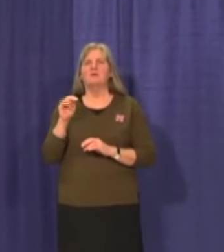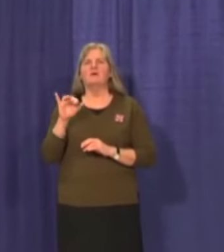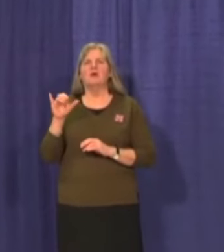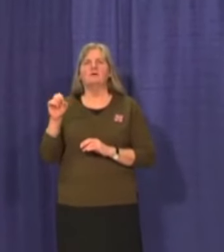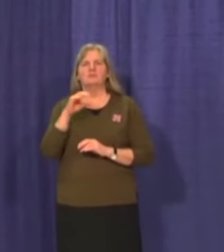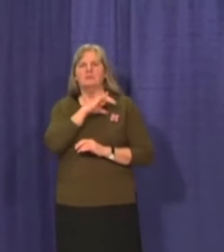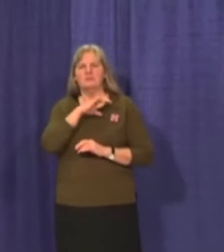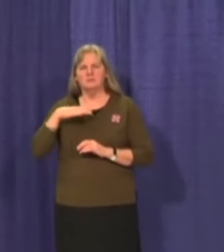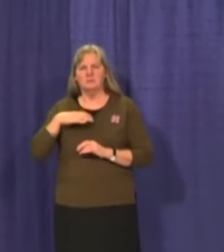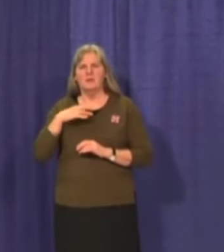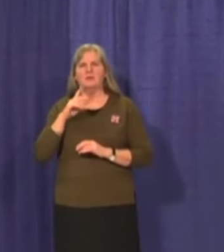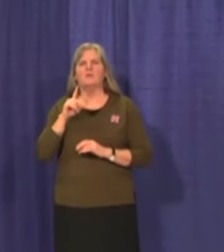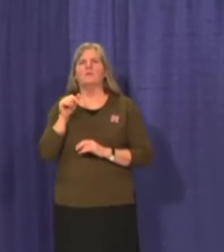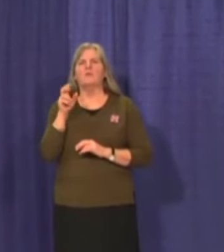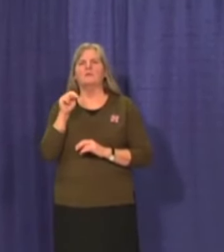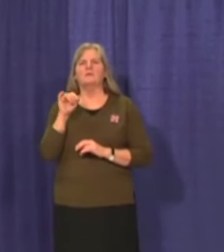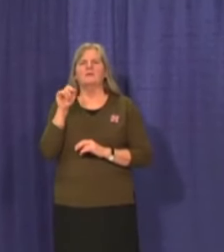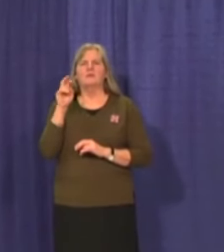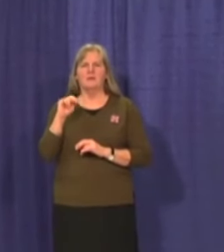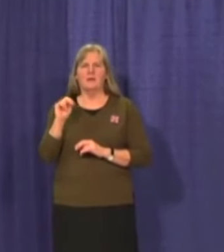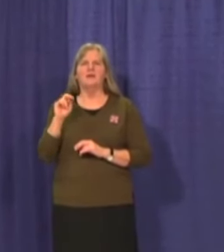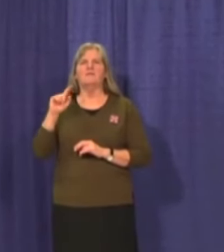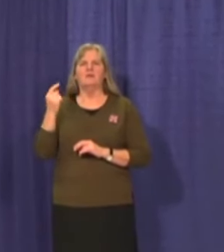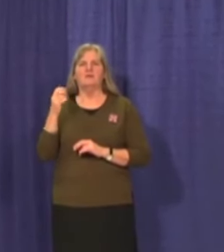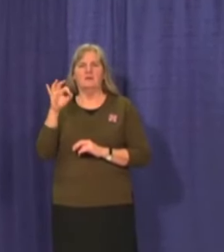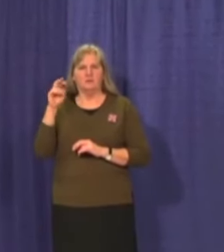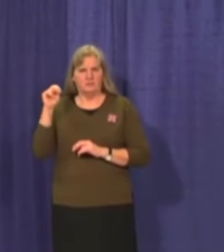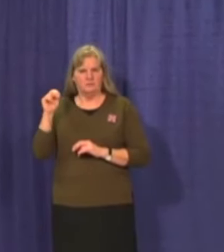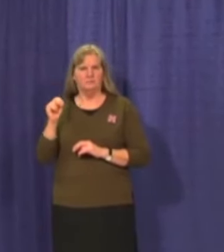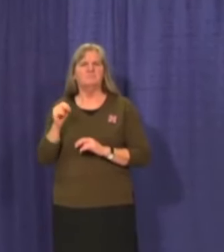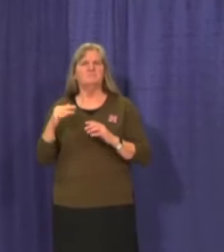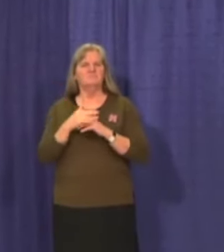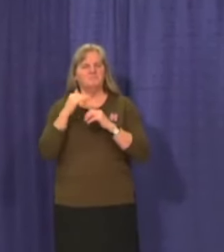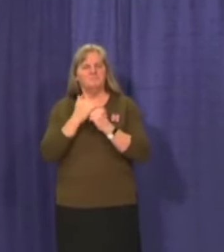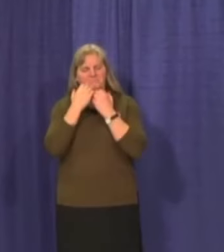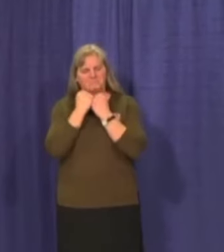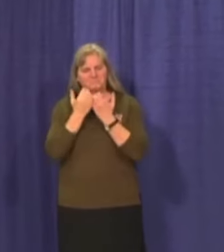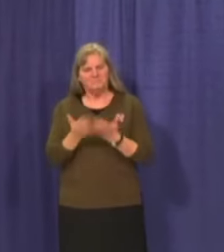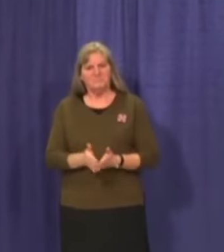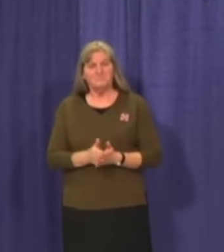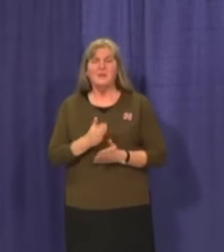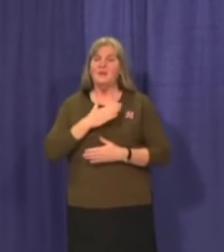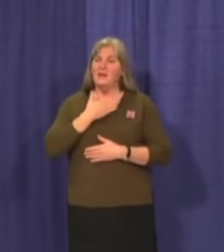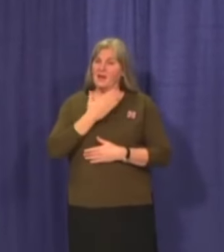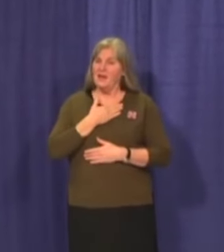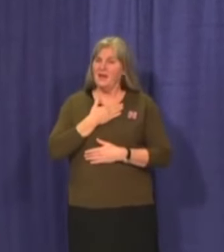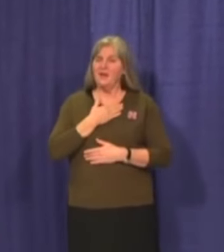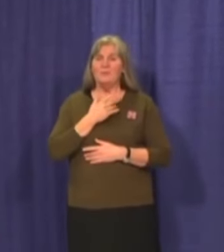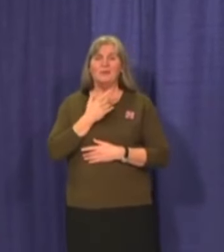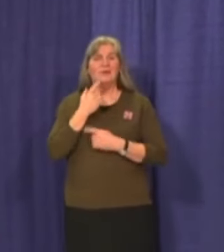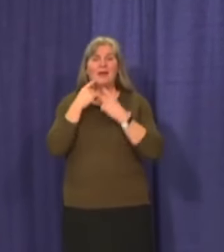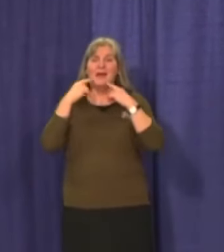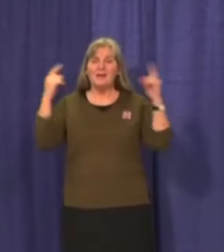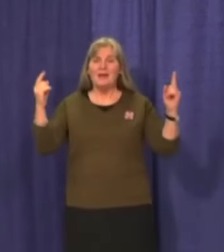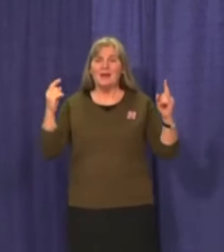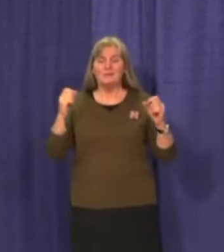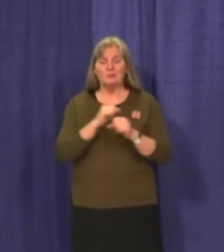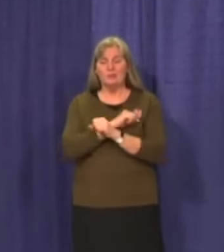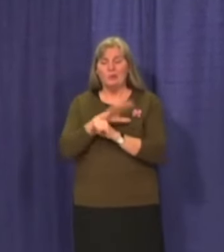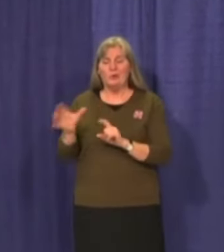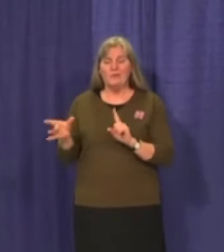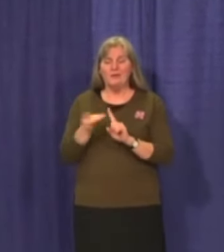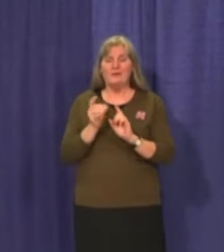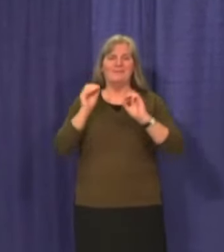Council and the Kwanlandung First Nation. And I'm very happy to report that we continue to have no active cases of COVID